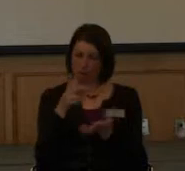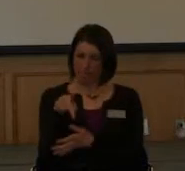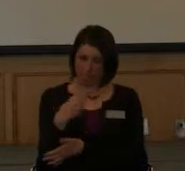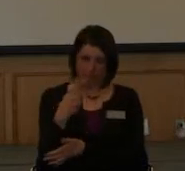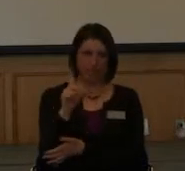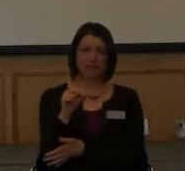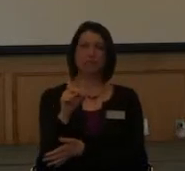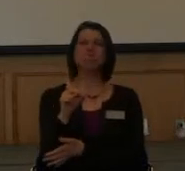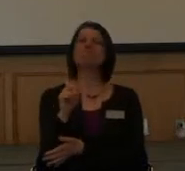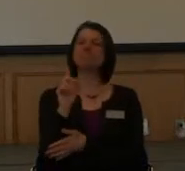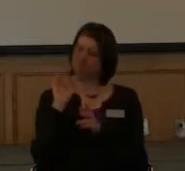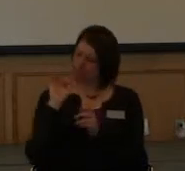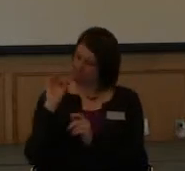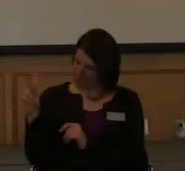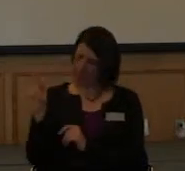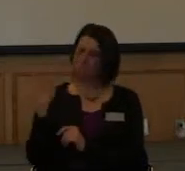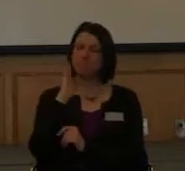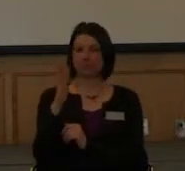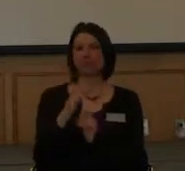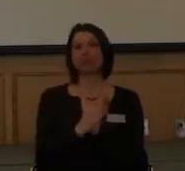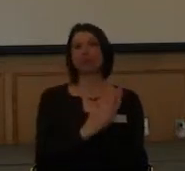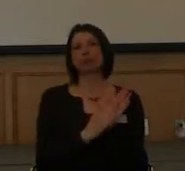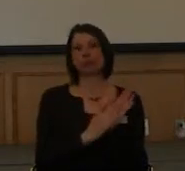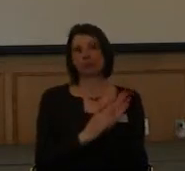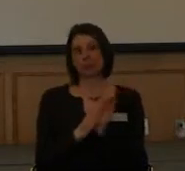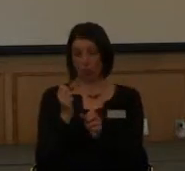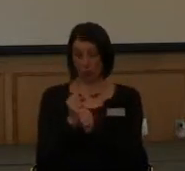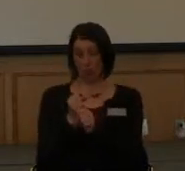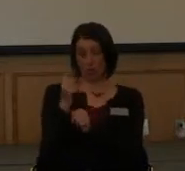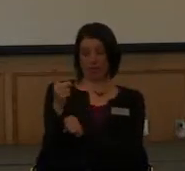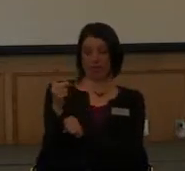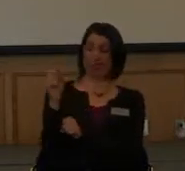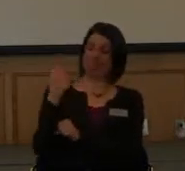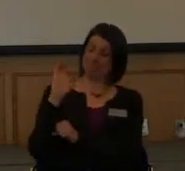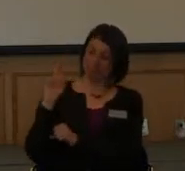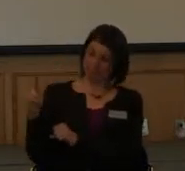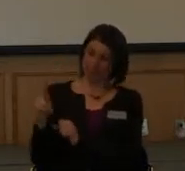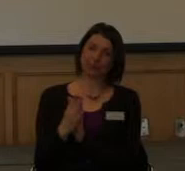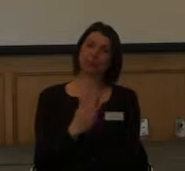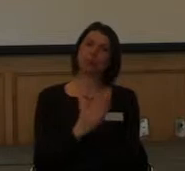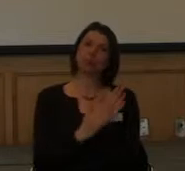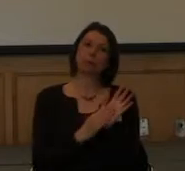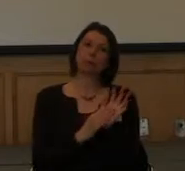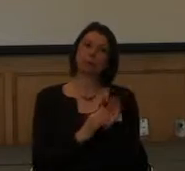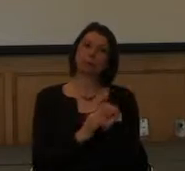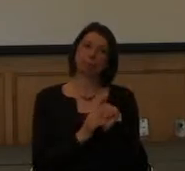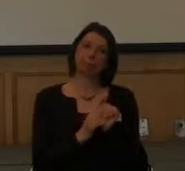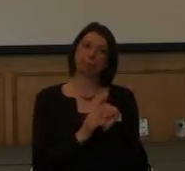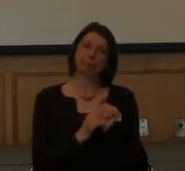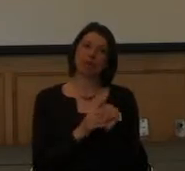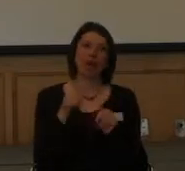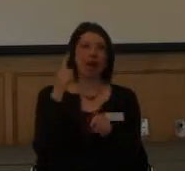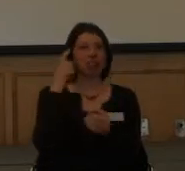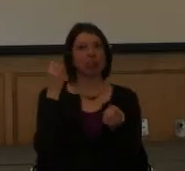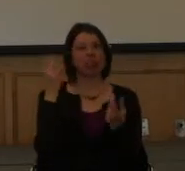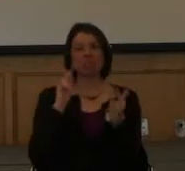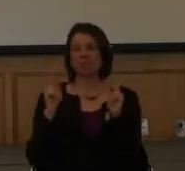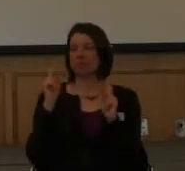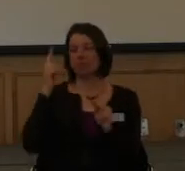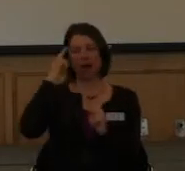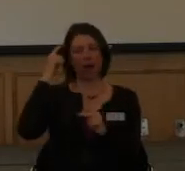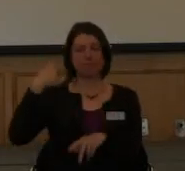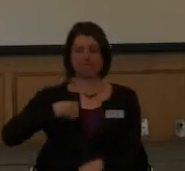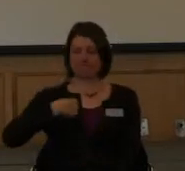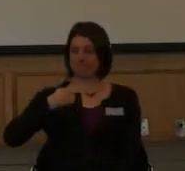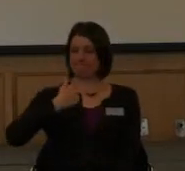going to get the PhD. So I went back a year later, and I think a lot of people thought I was crazy. And